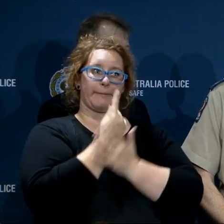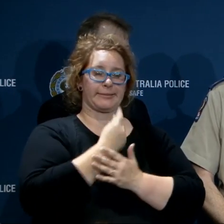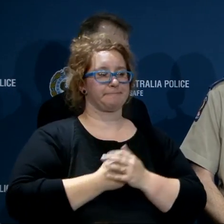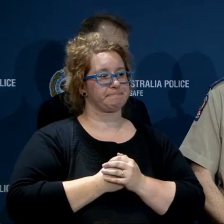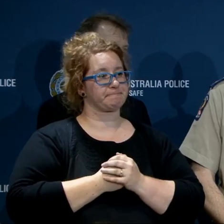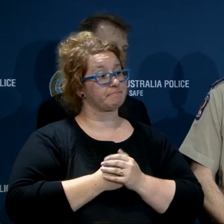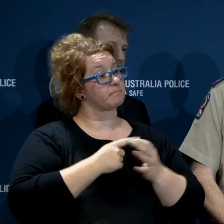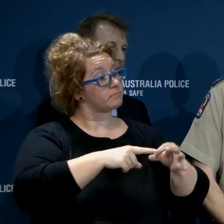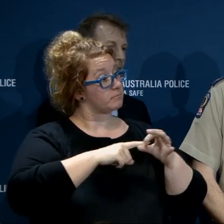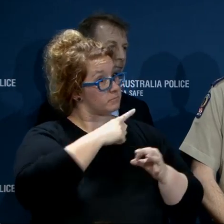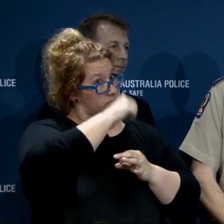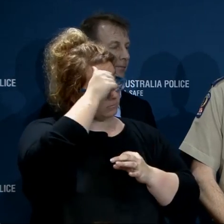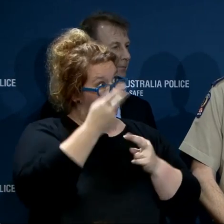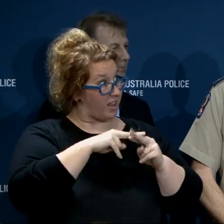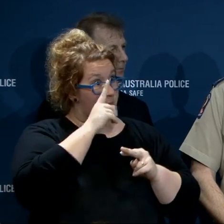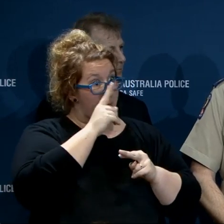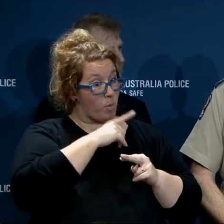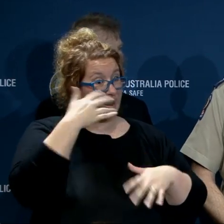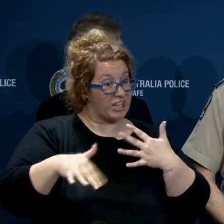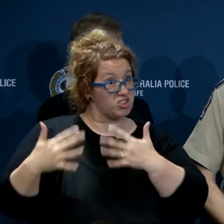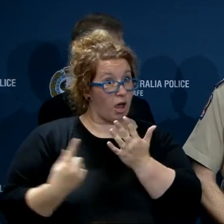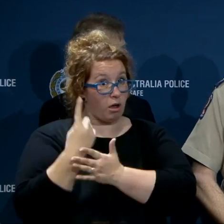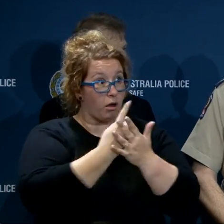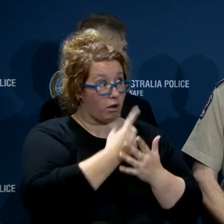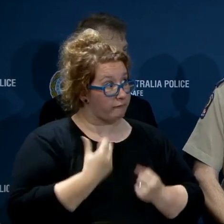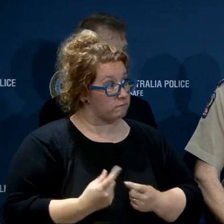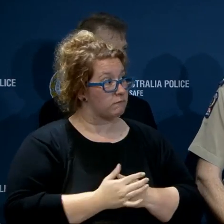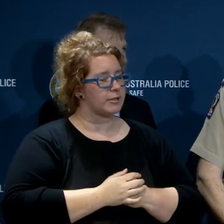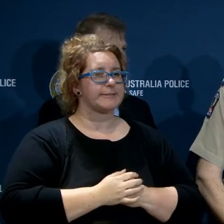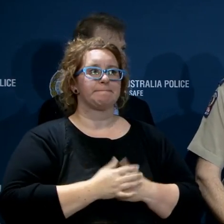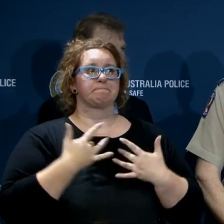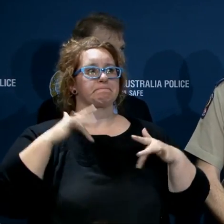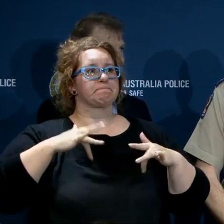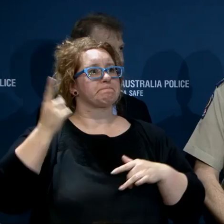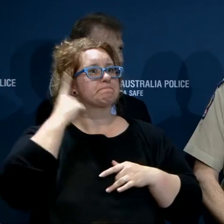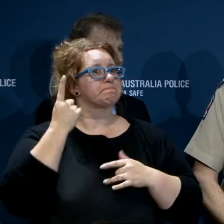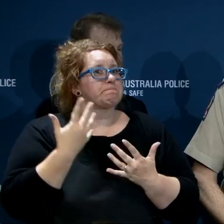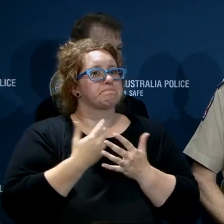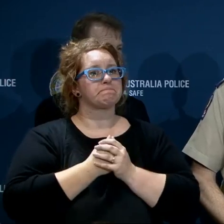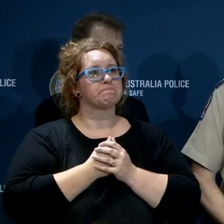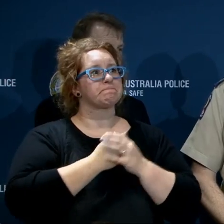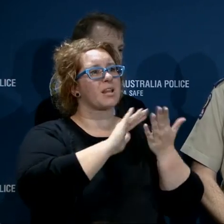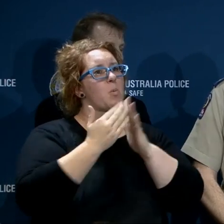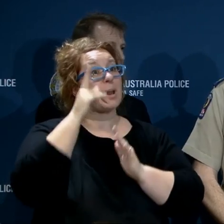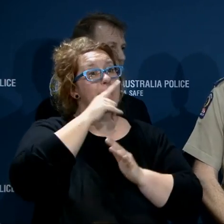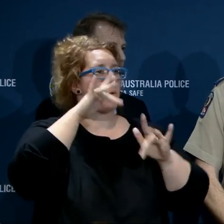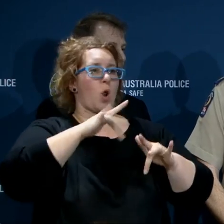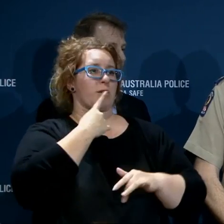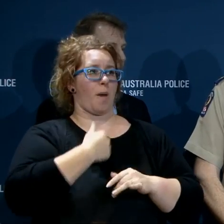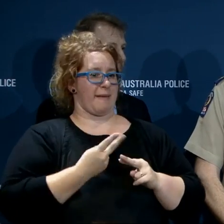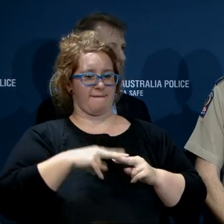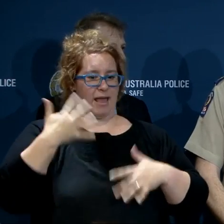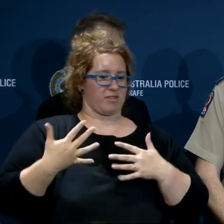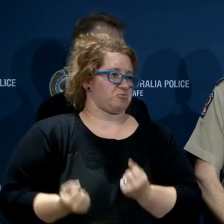injuries to this point? We haven't been advised of any injuries of members of the community at this stage.